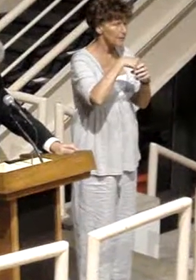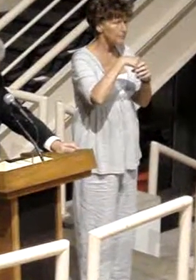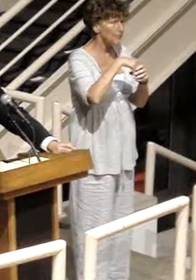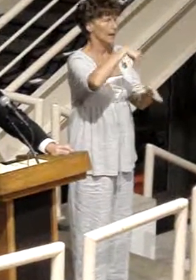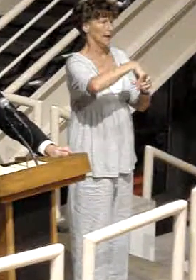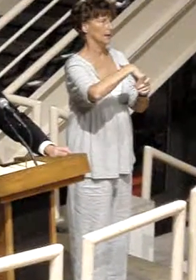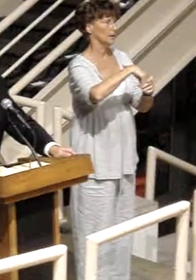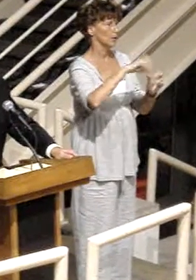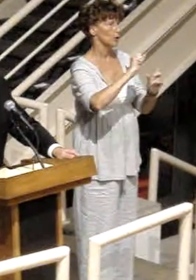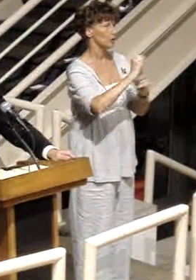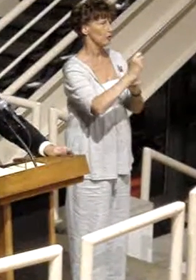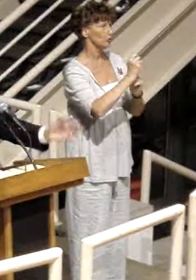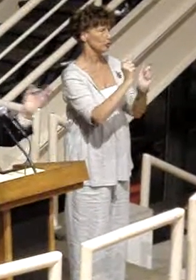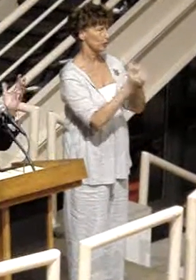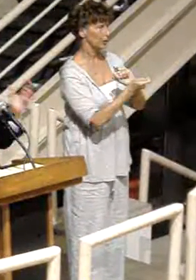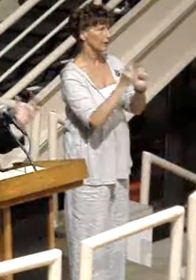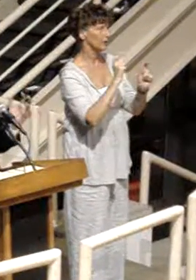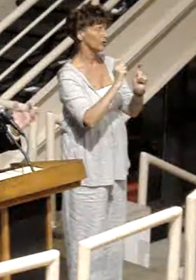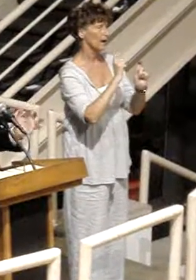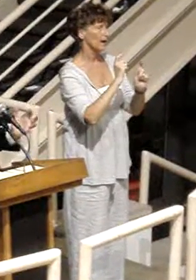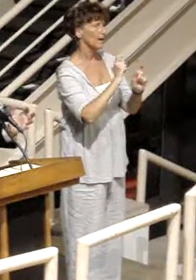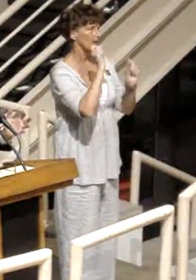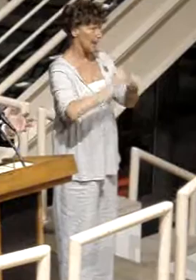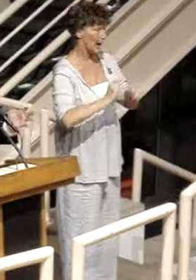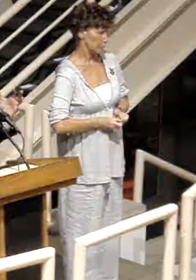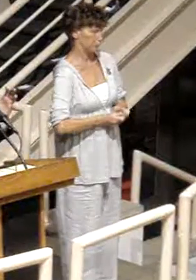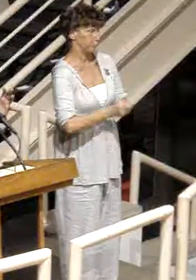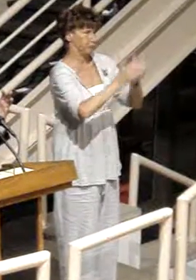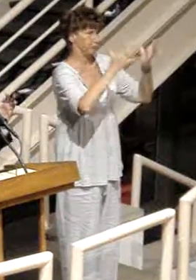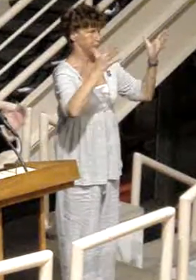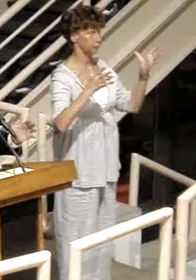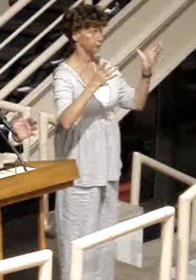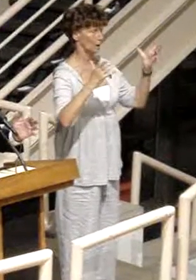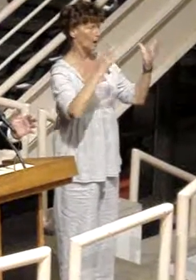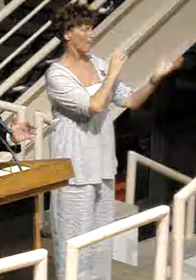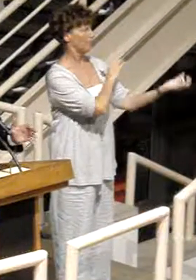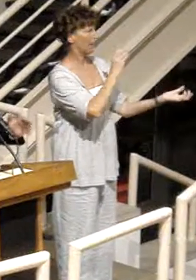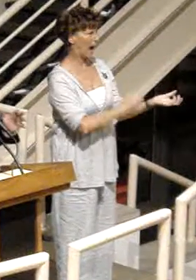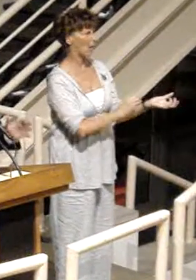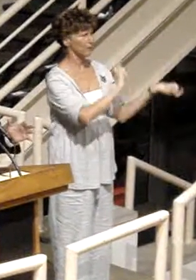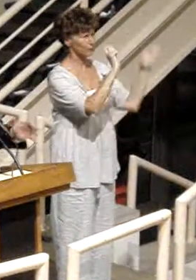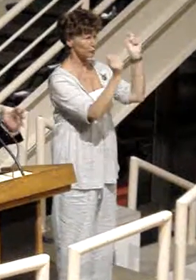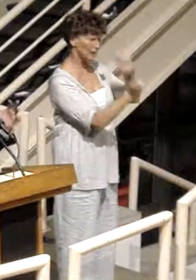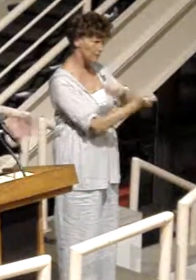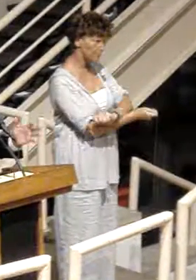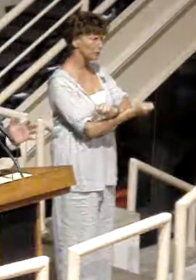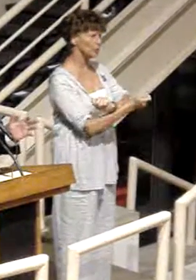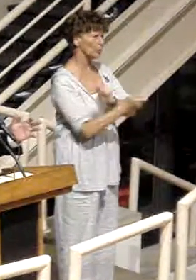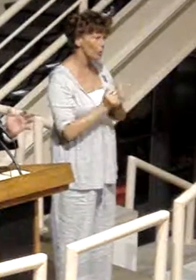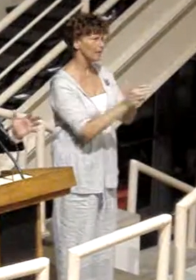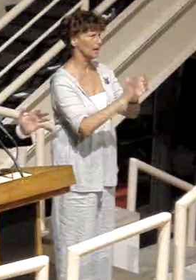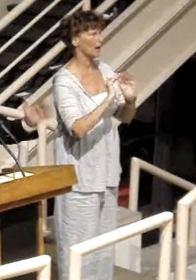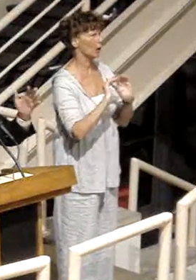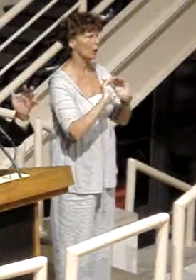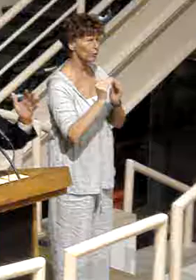change can yield a powerful transformation within a community